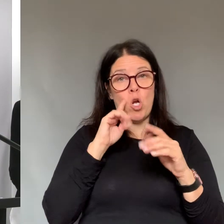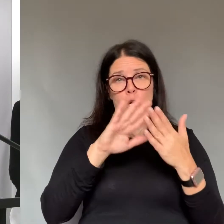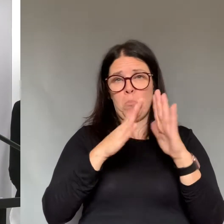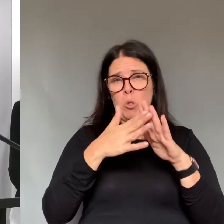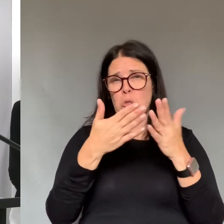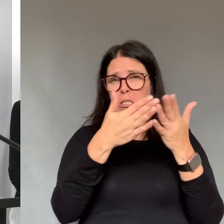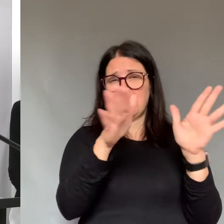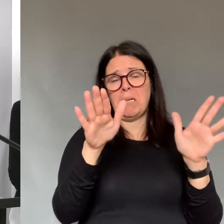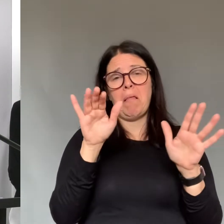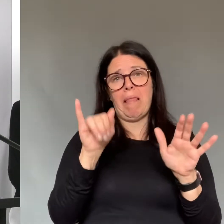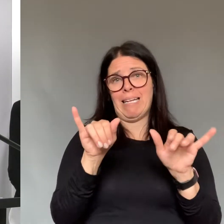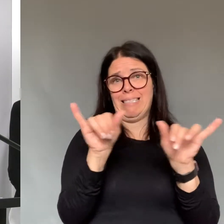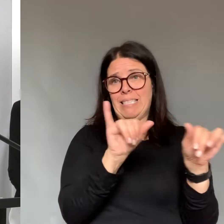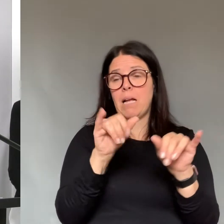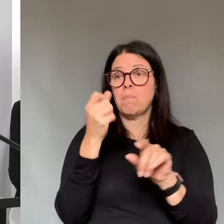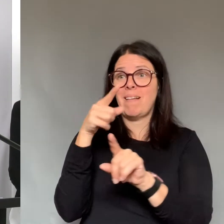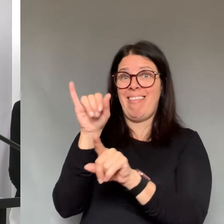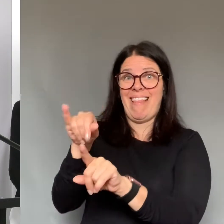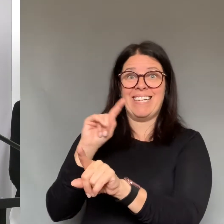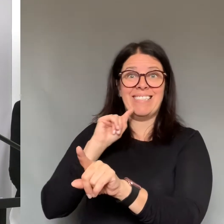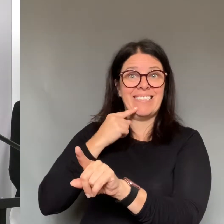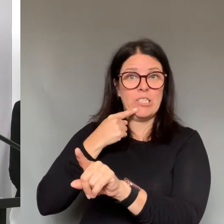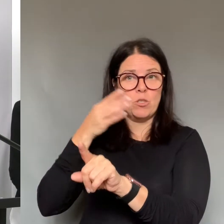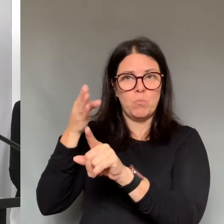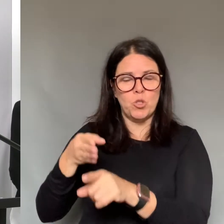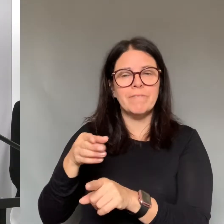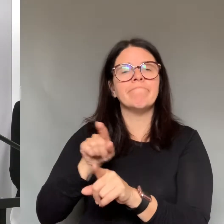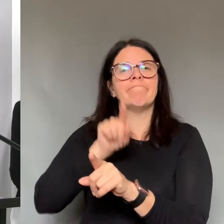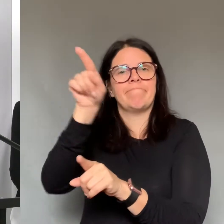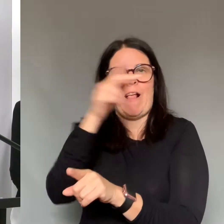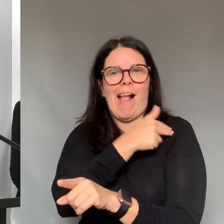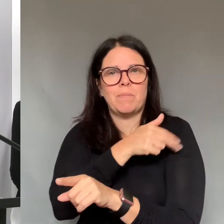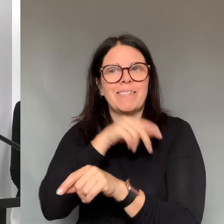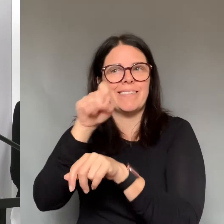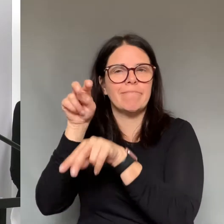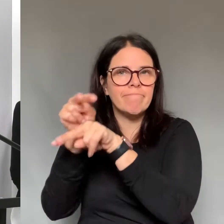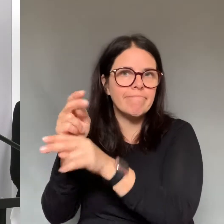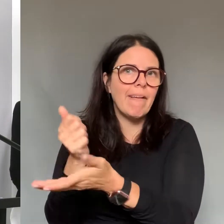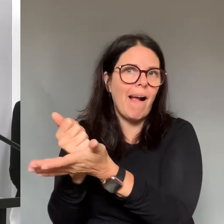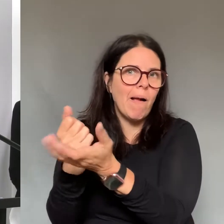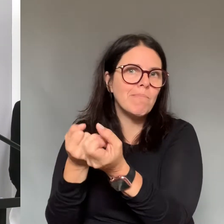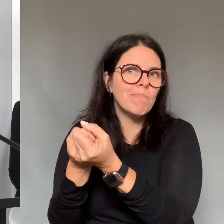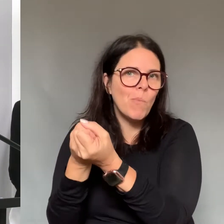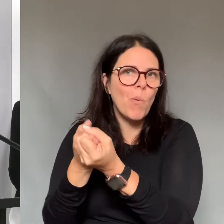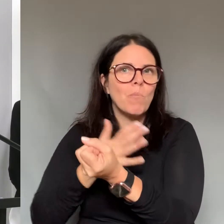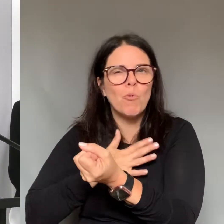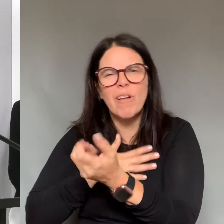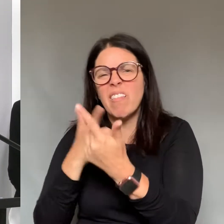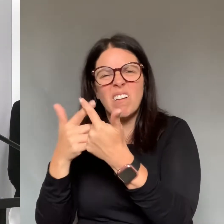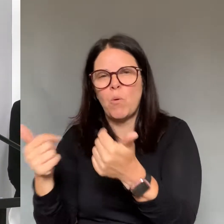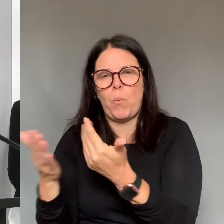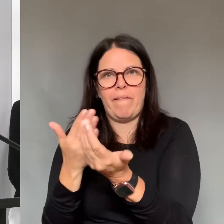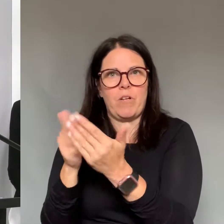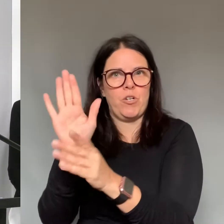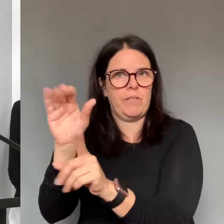if their symptoms worsen, it is time for them to contact their healthcare provider, talk to the public health to see if they require any